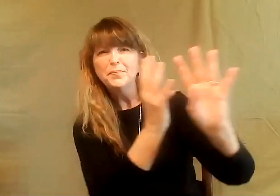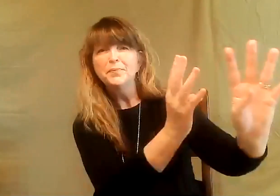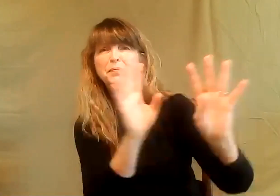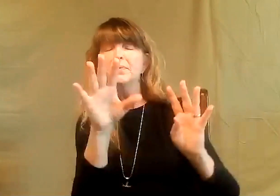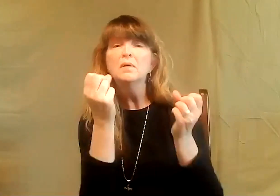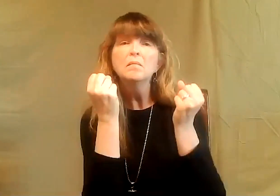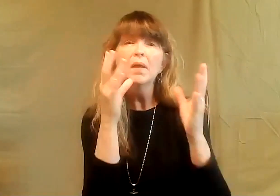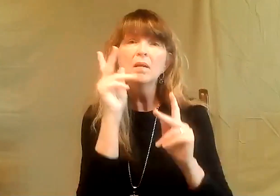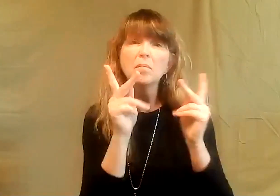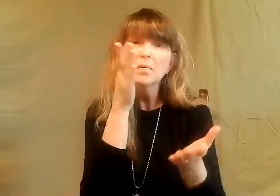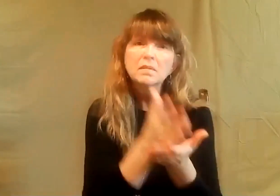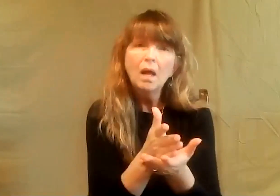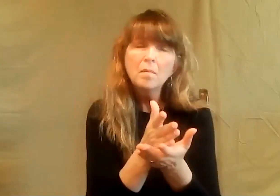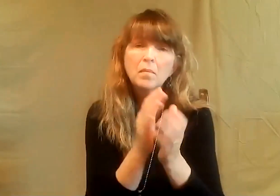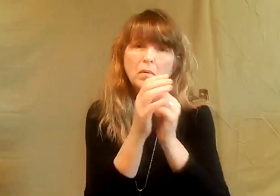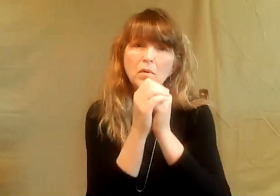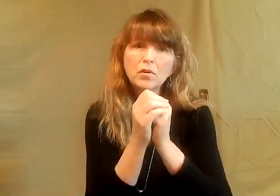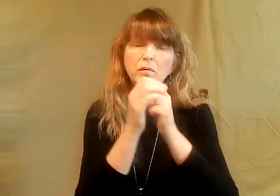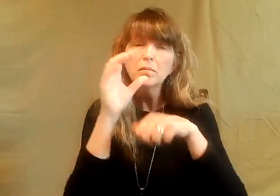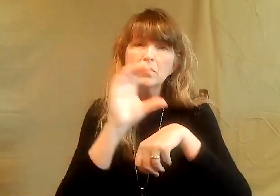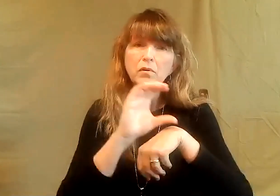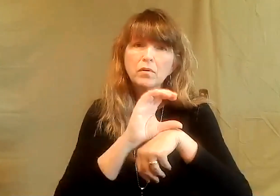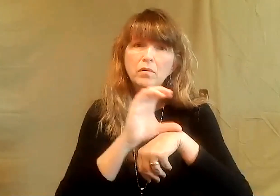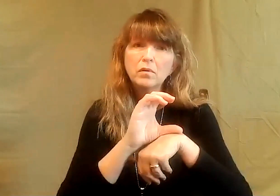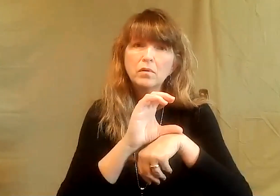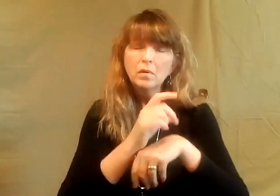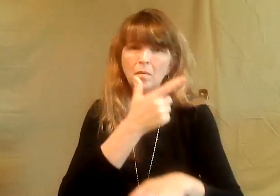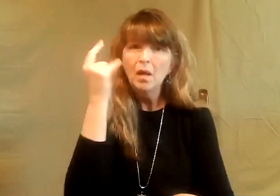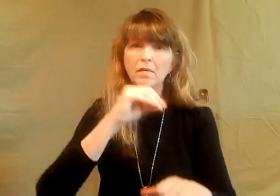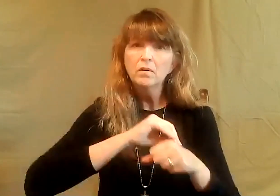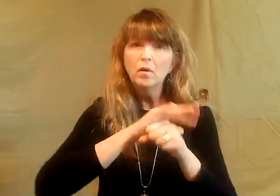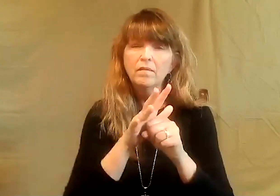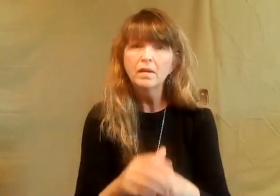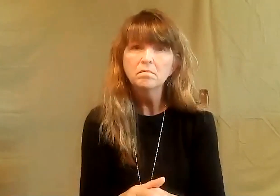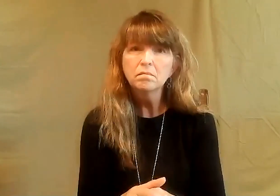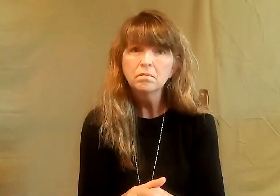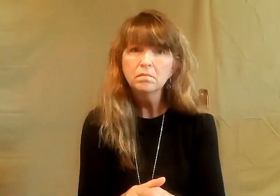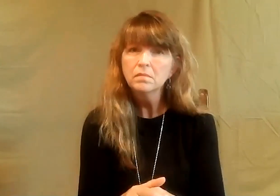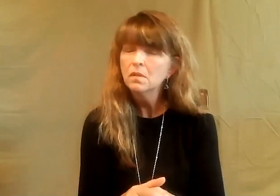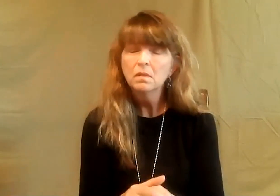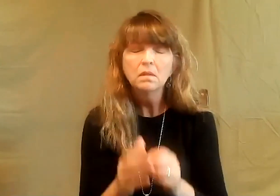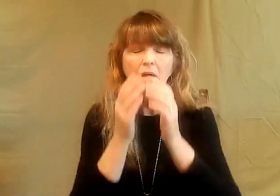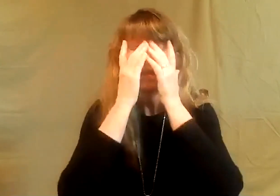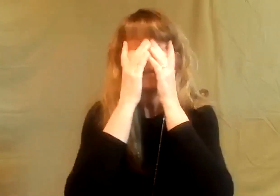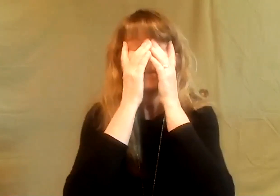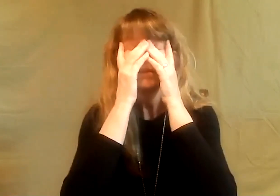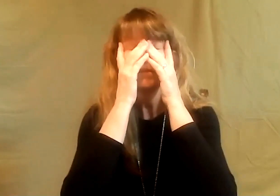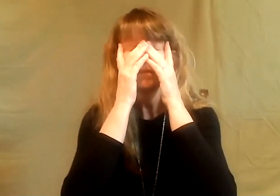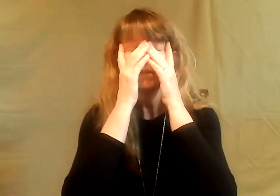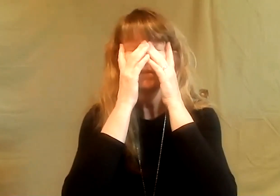you. So come through it. You know, a lot of people have stopped worshiping at church because of the coronavirus. And